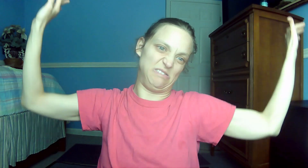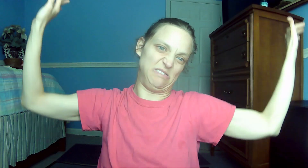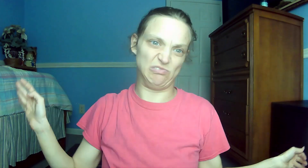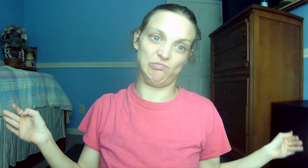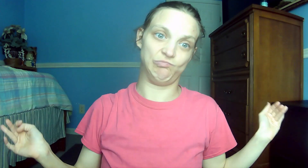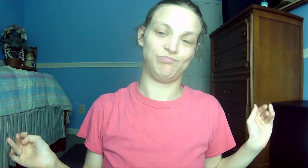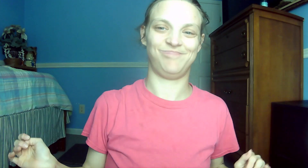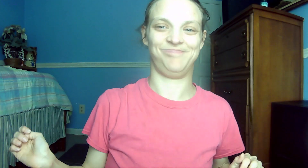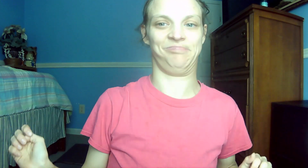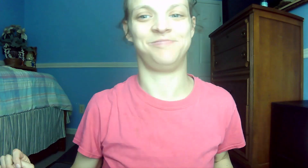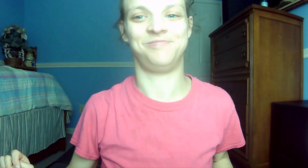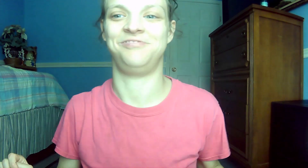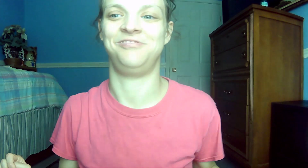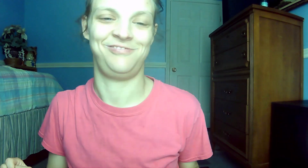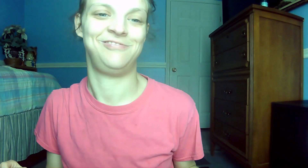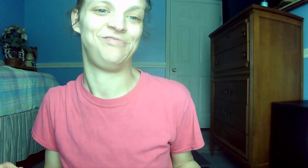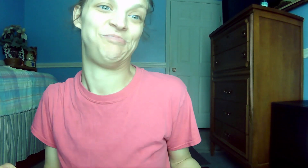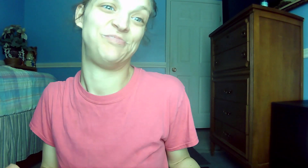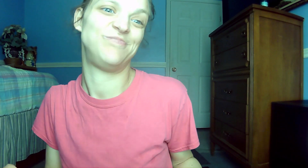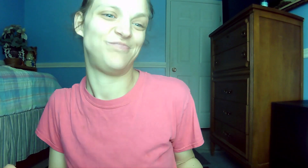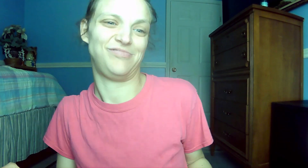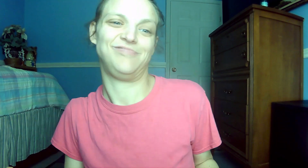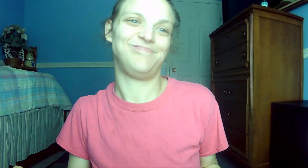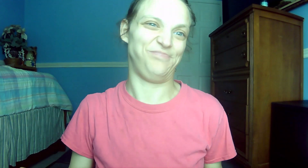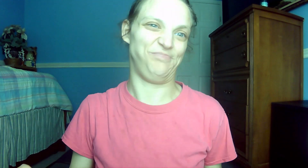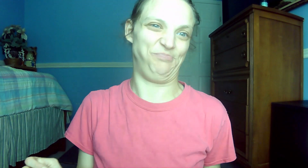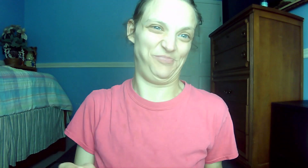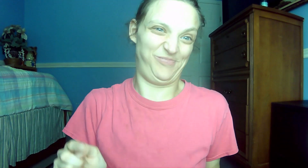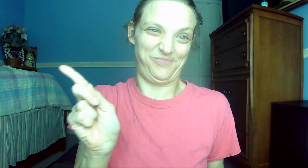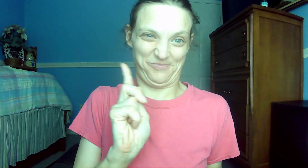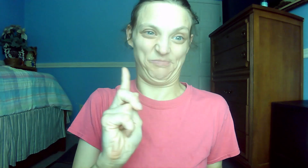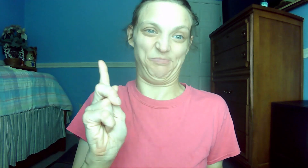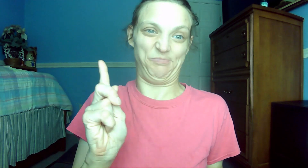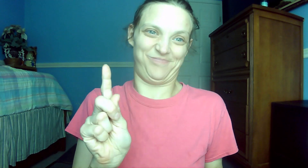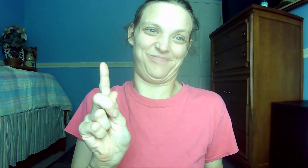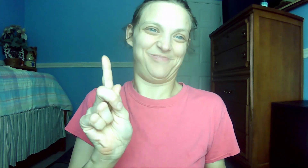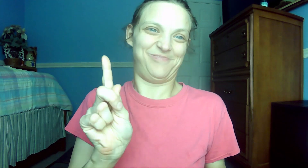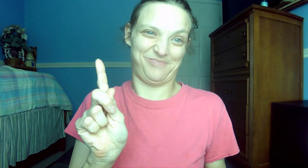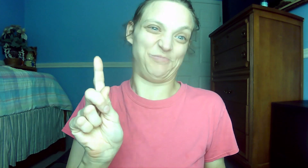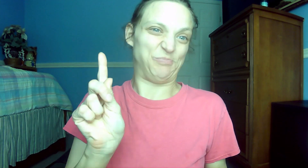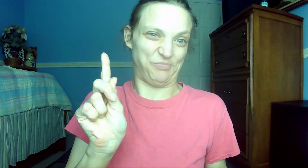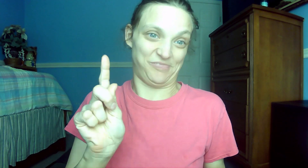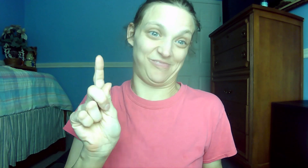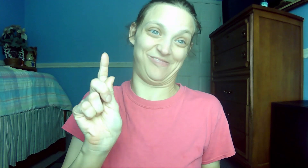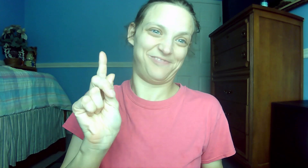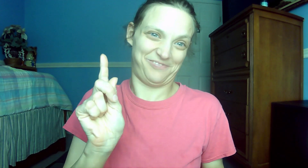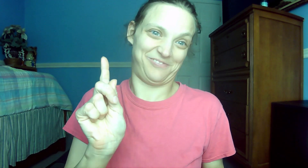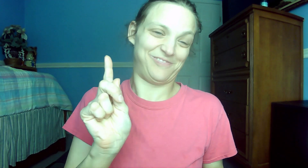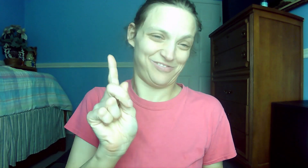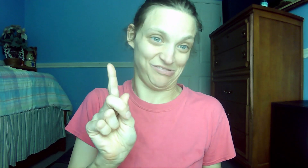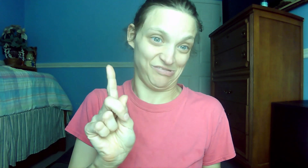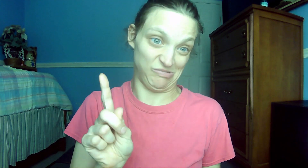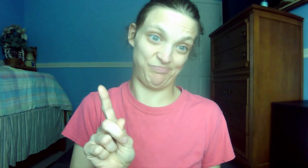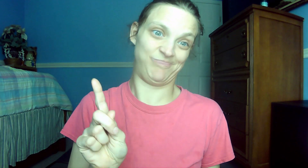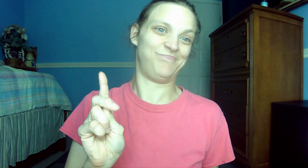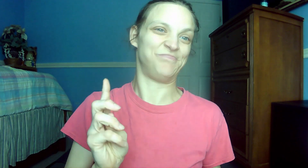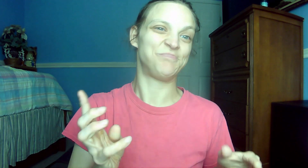3.3 Jesus replied, Very truly I tell you, no one can see the kingdom of God without being born again.